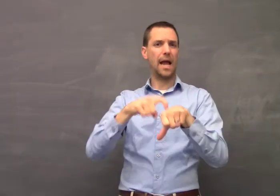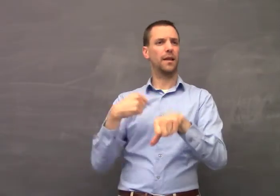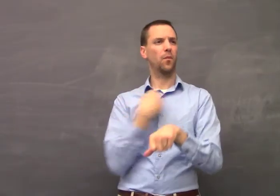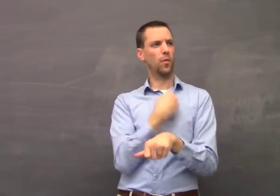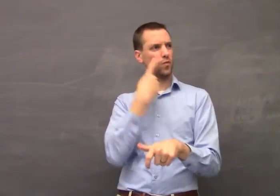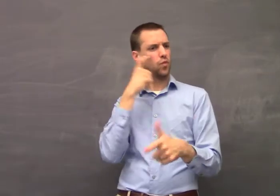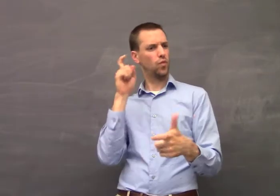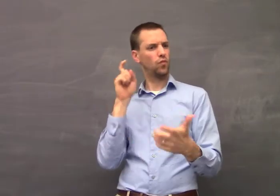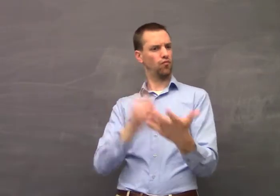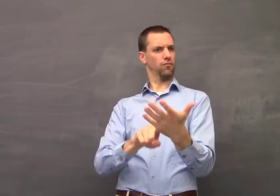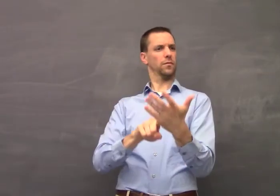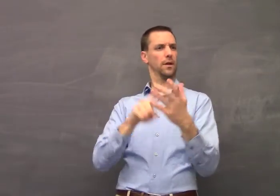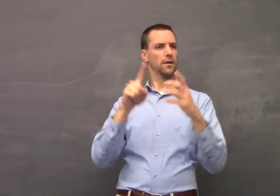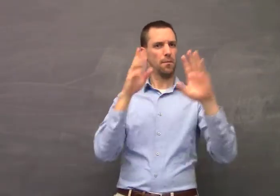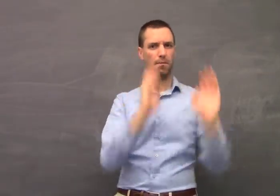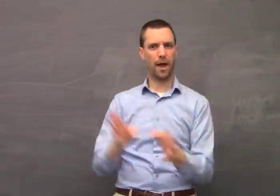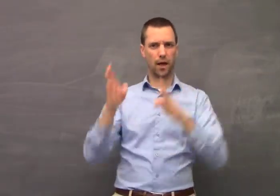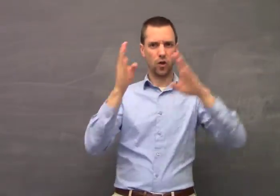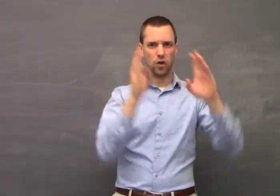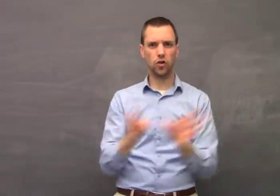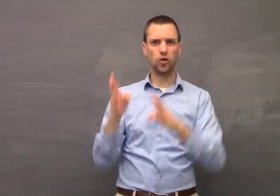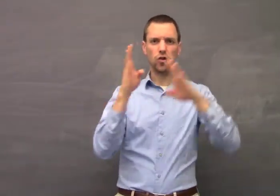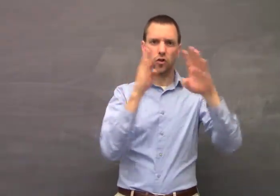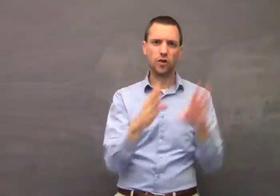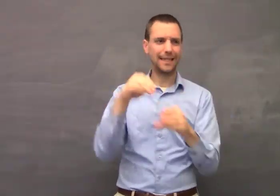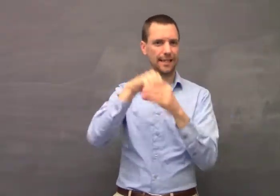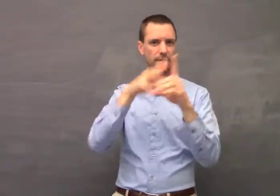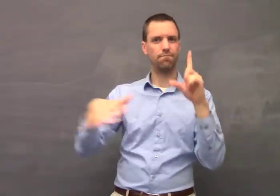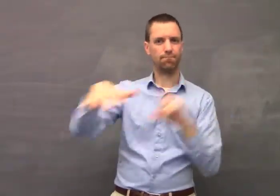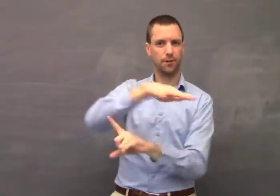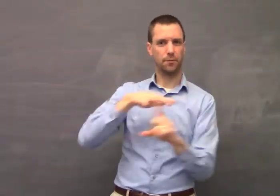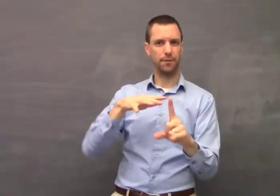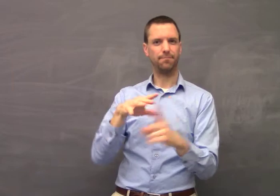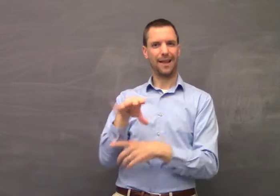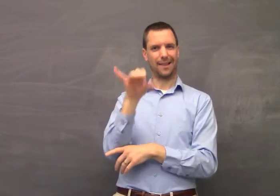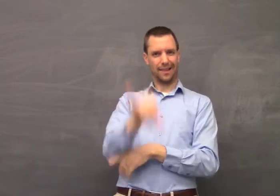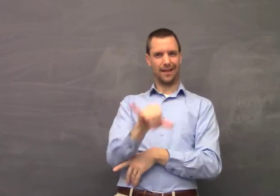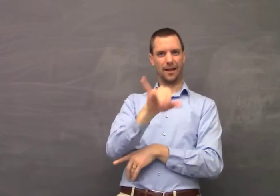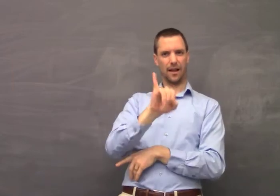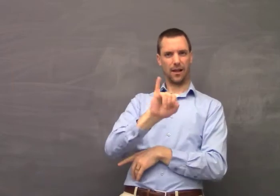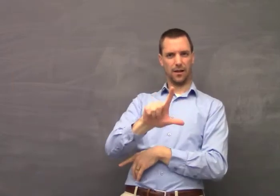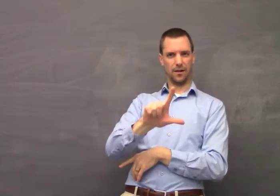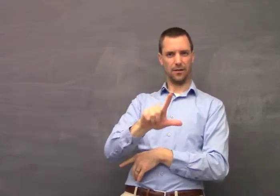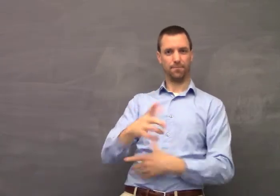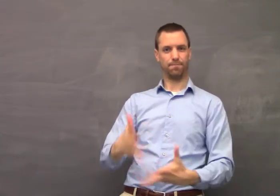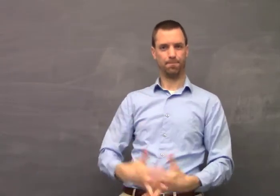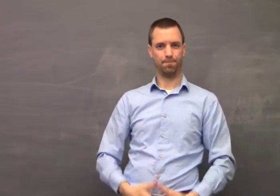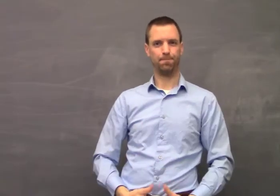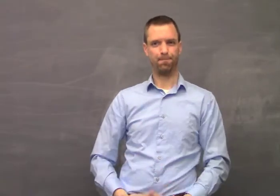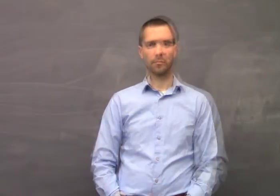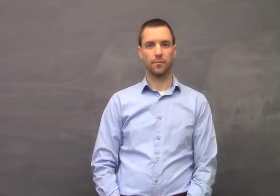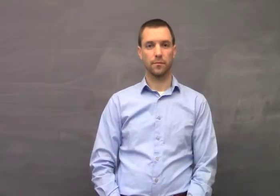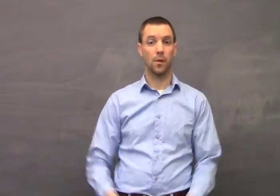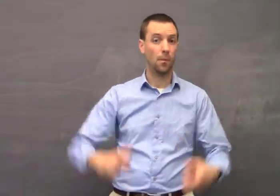Really any time that we need to detect patterns or regularities in the environment. So that's implicit learning.